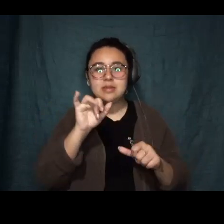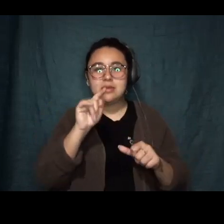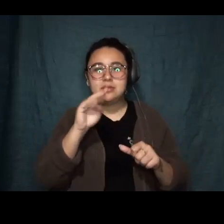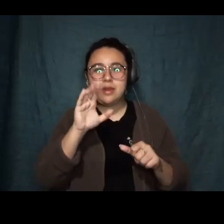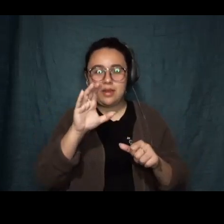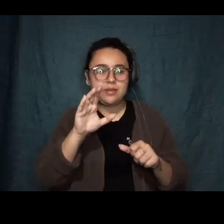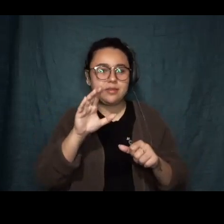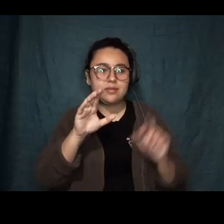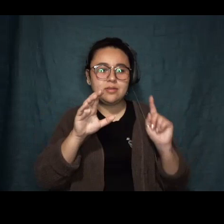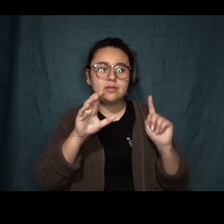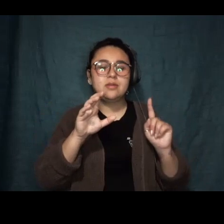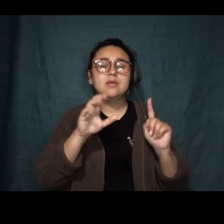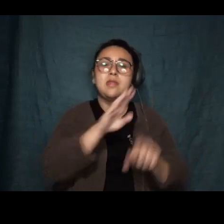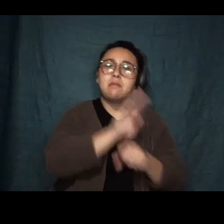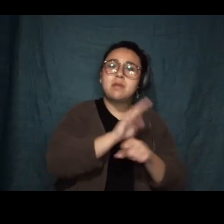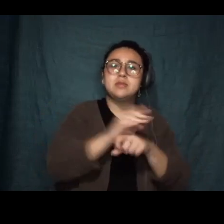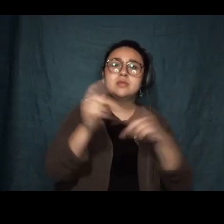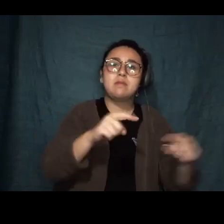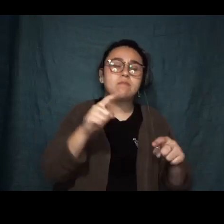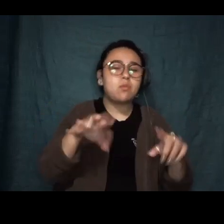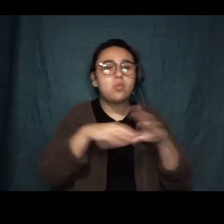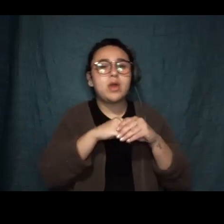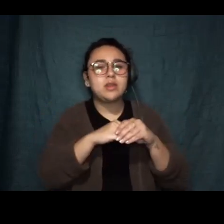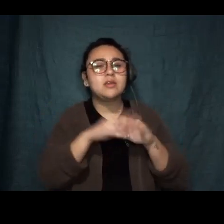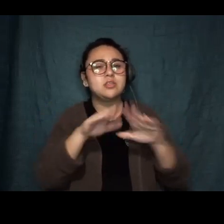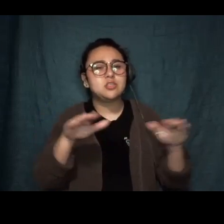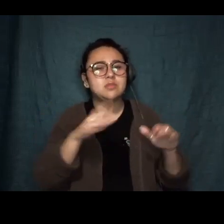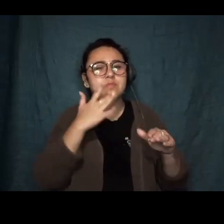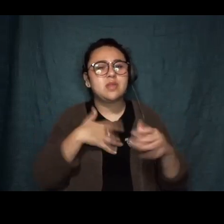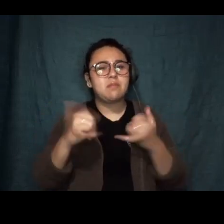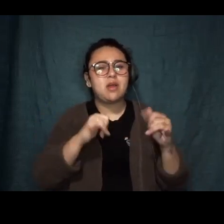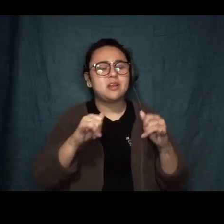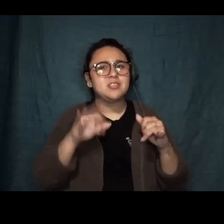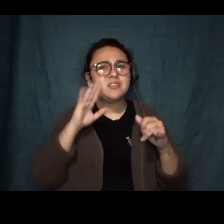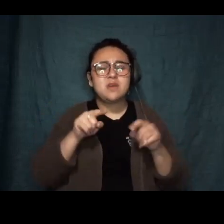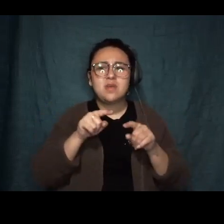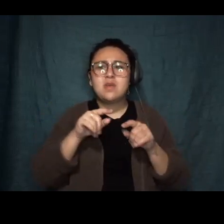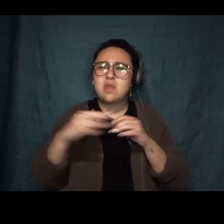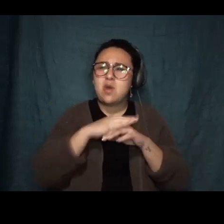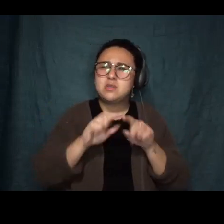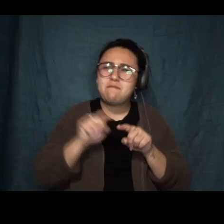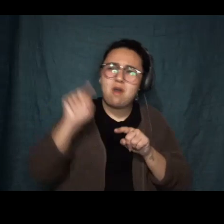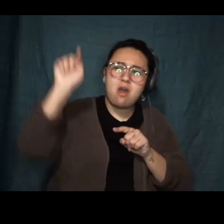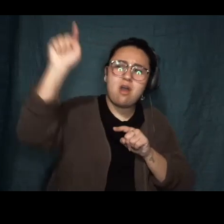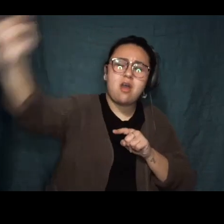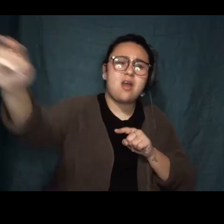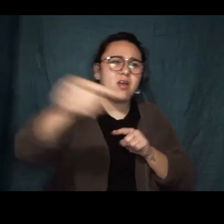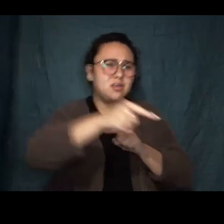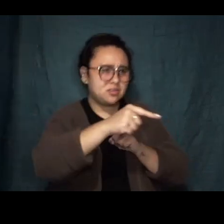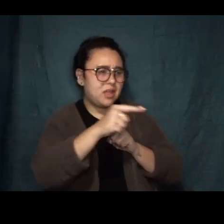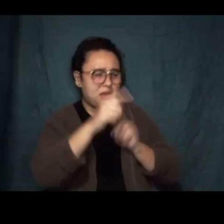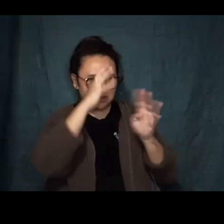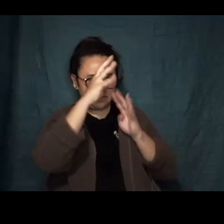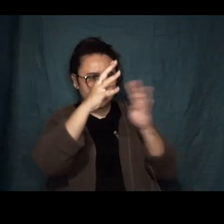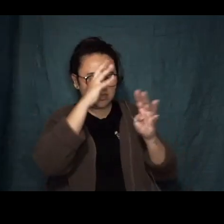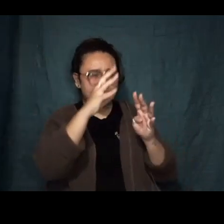came from weddings and children's birthday parties hosted on the upper decks. The ship-shaped building was a creation of the late 90s, the